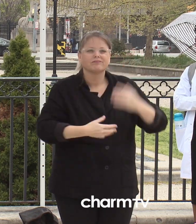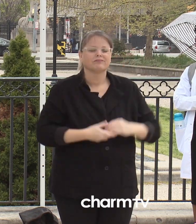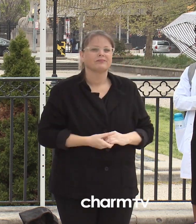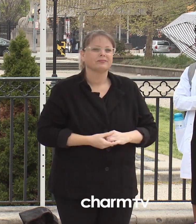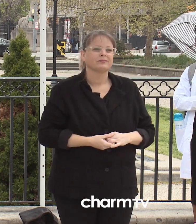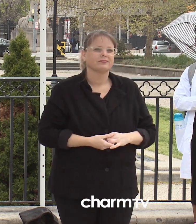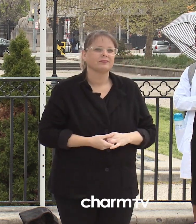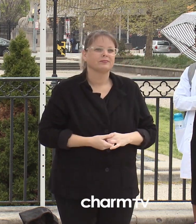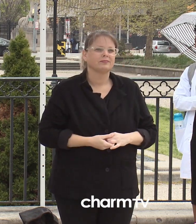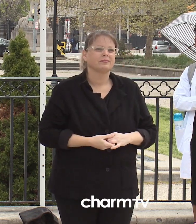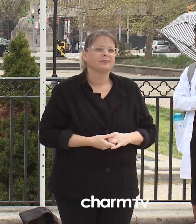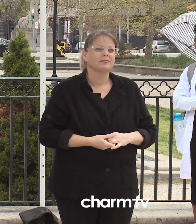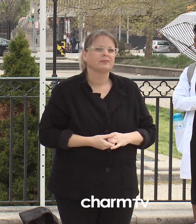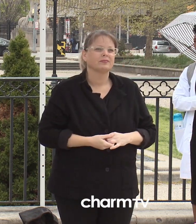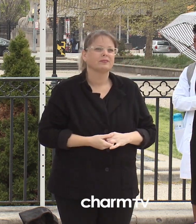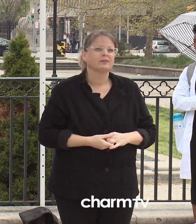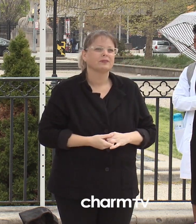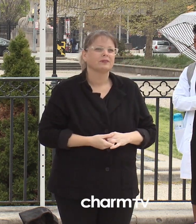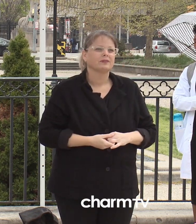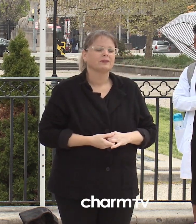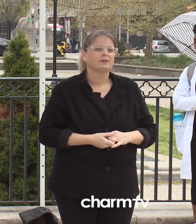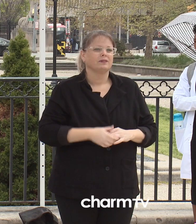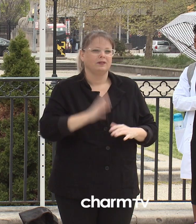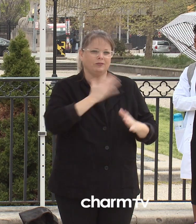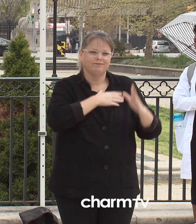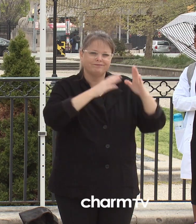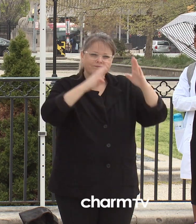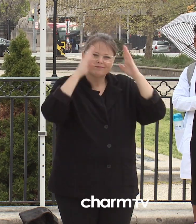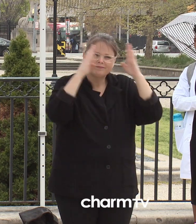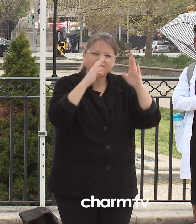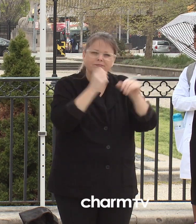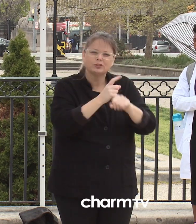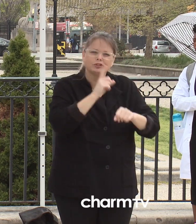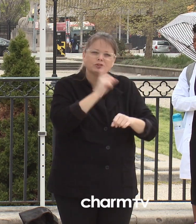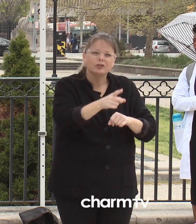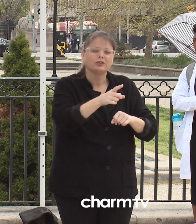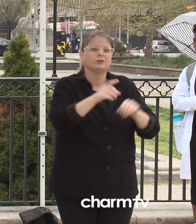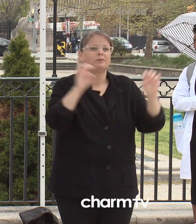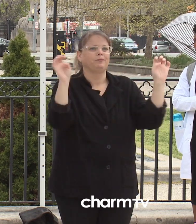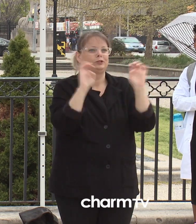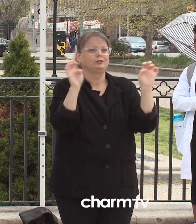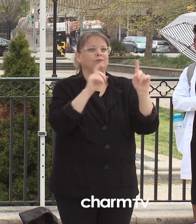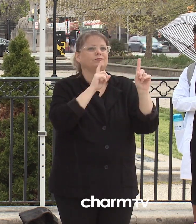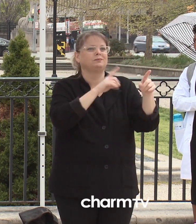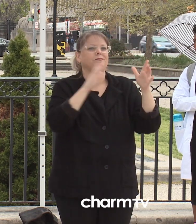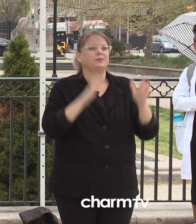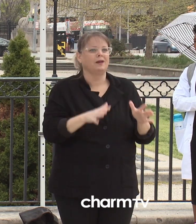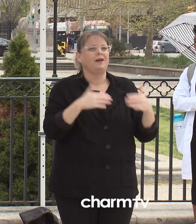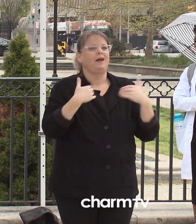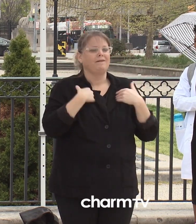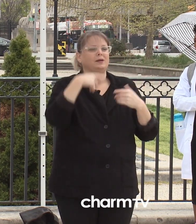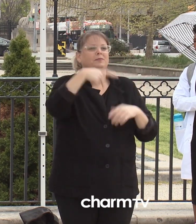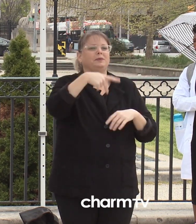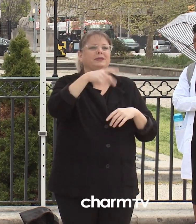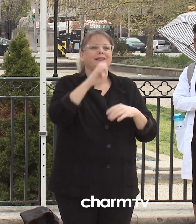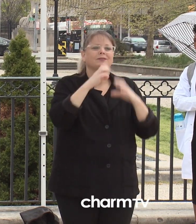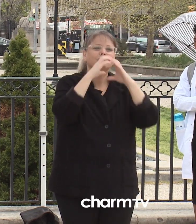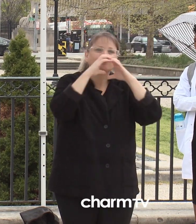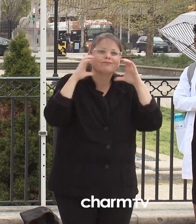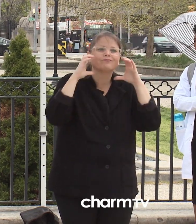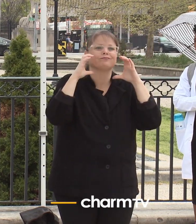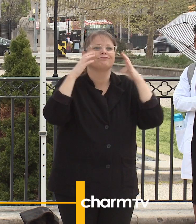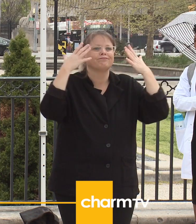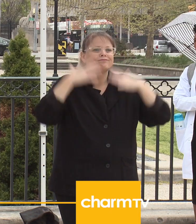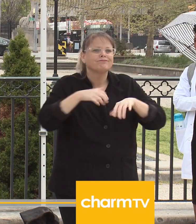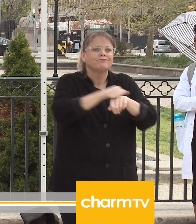frontline personnel and first responders are supplied with personal protective equipment and supplies needed to keep everyone safe.